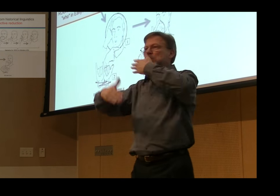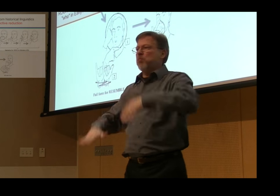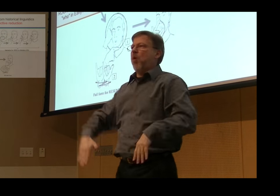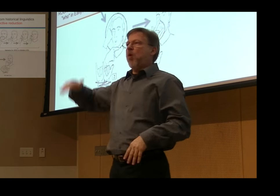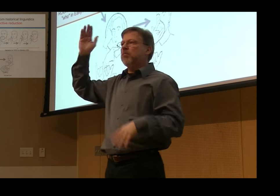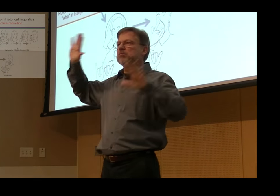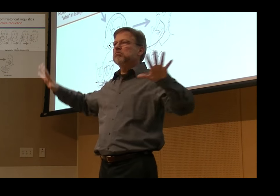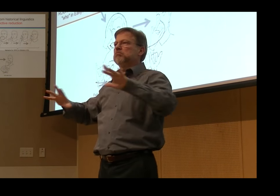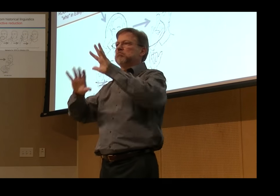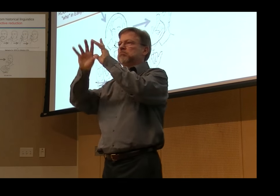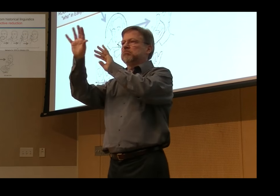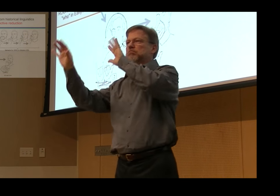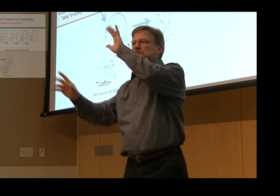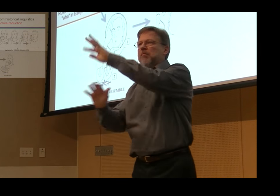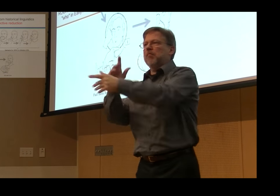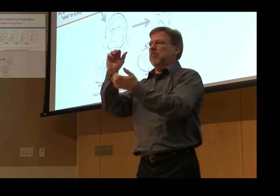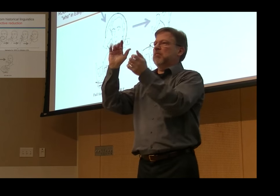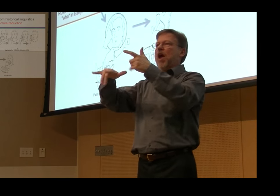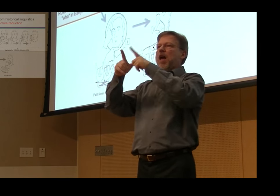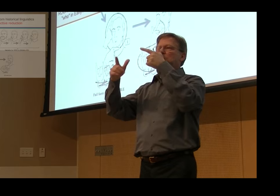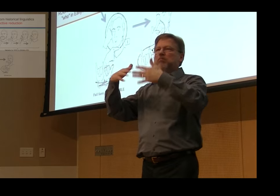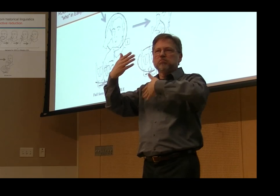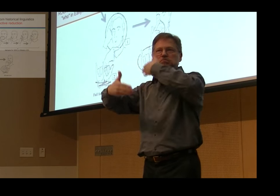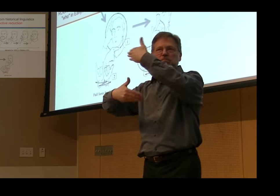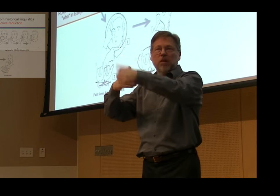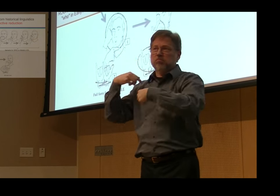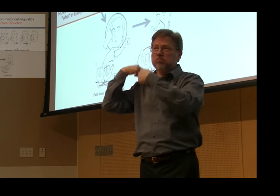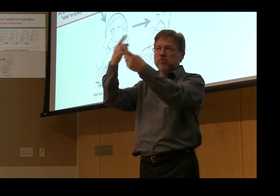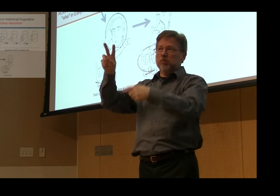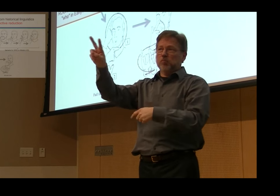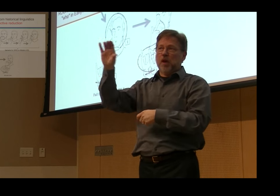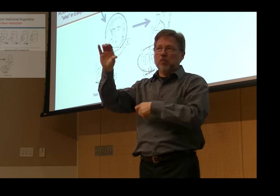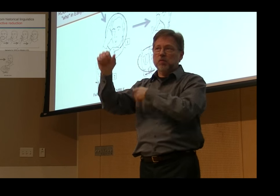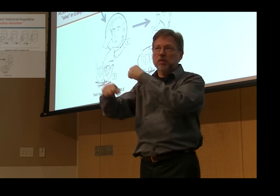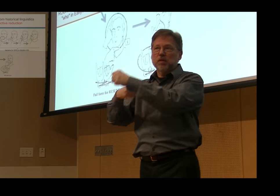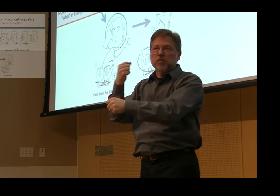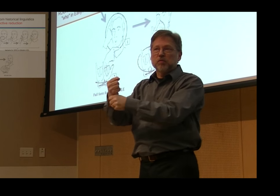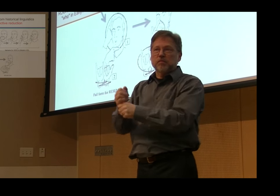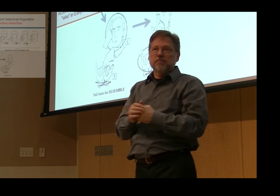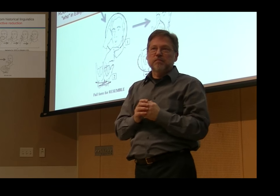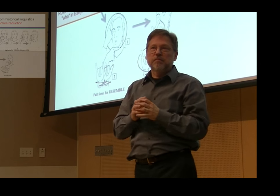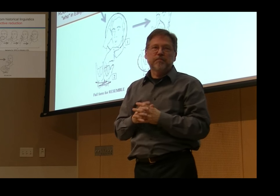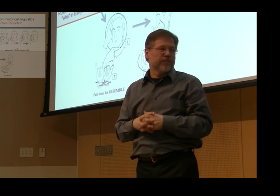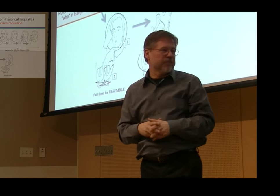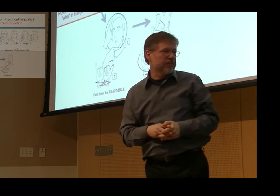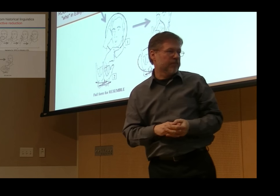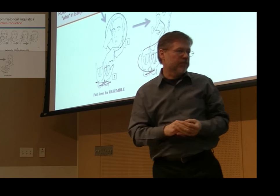that signs contextually combine and then evolve. We have